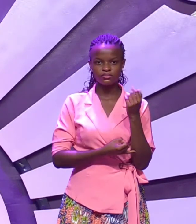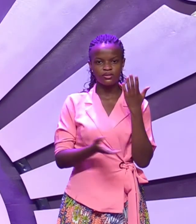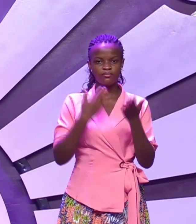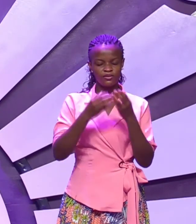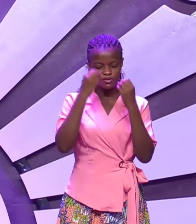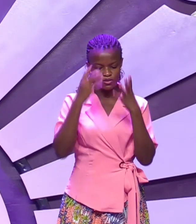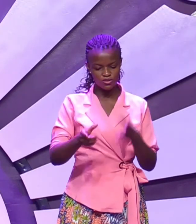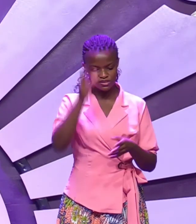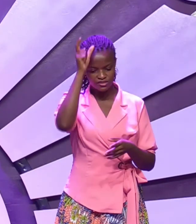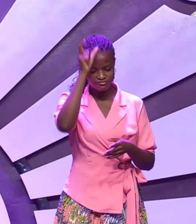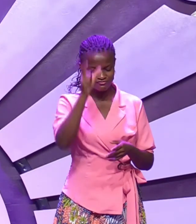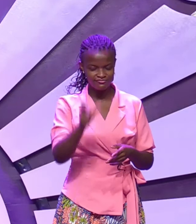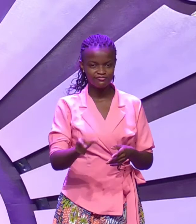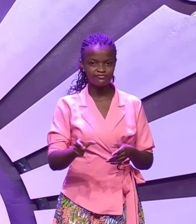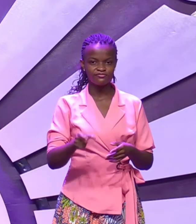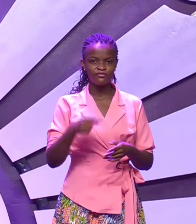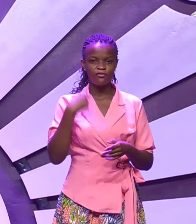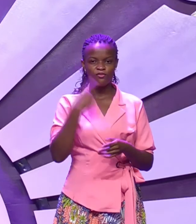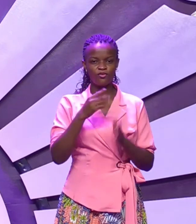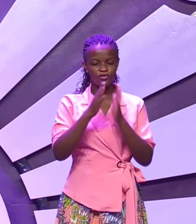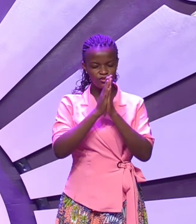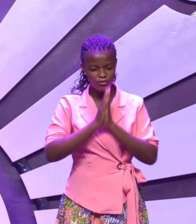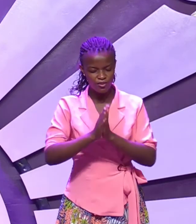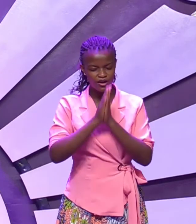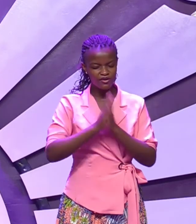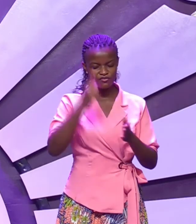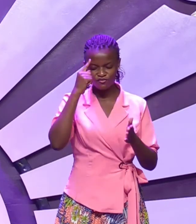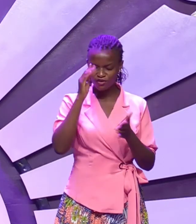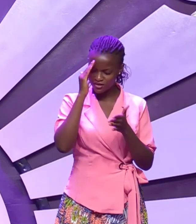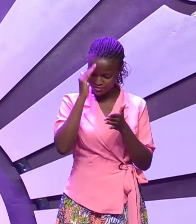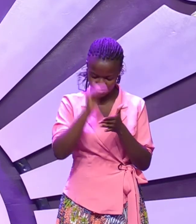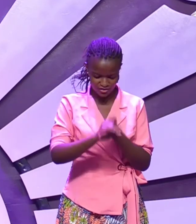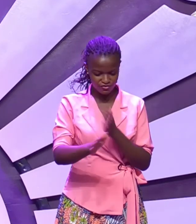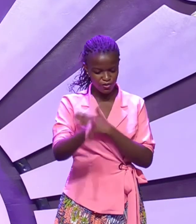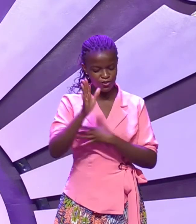someone whom you prayed for and believe God to heal